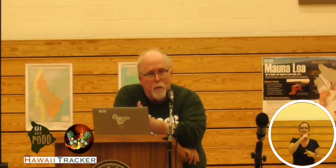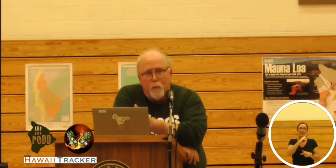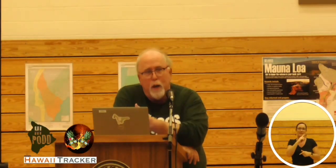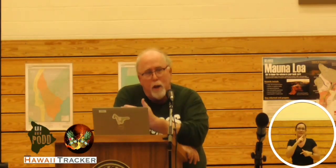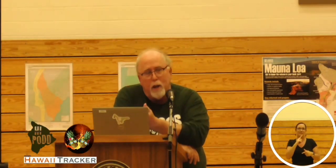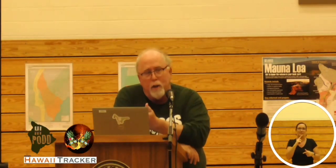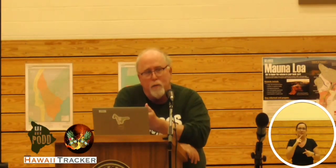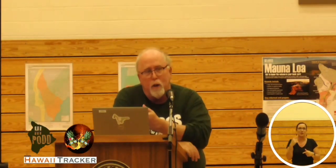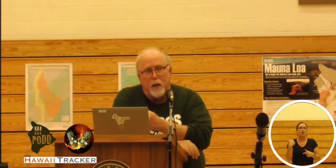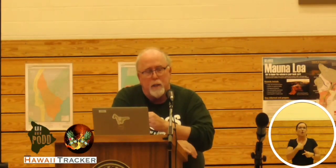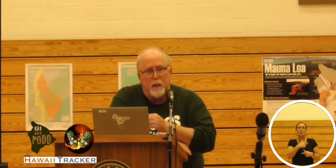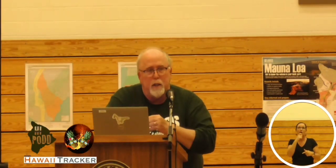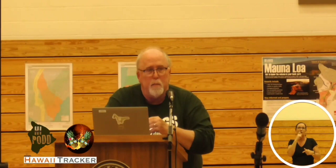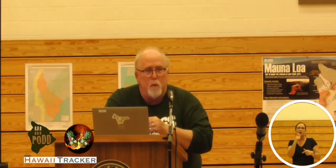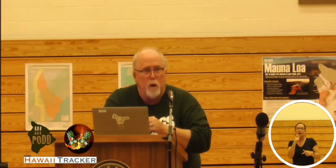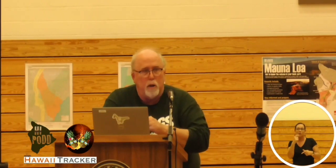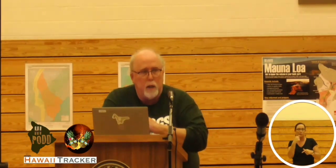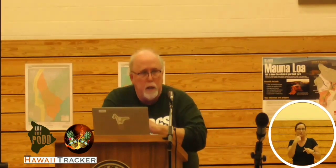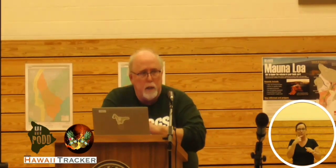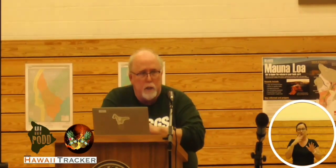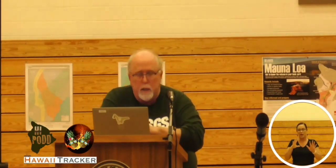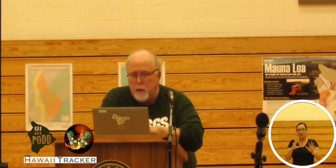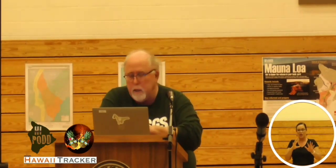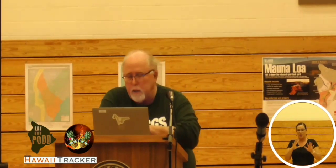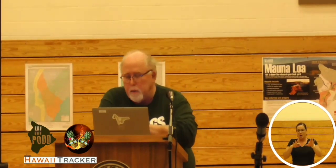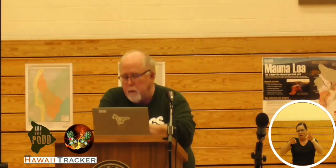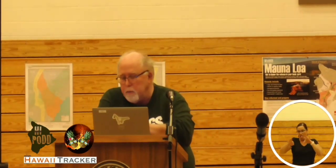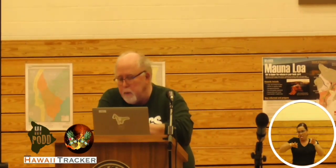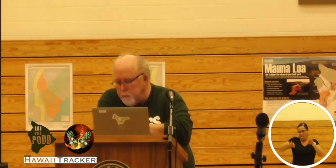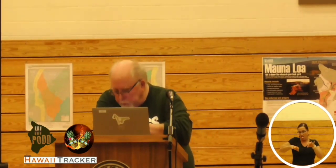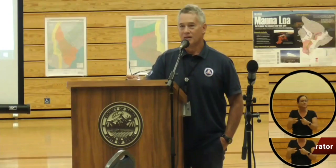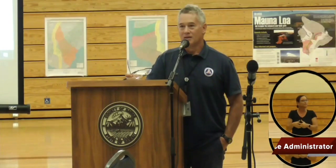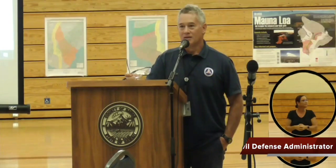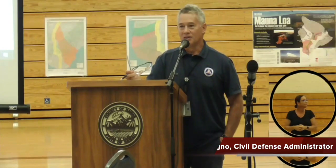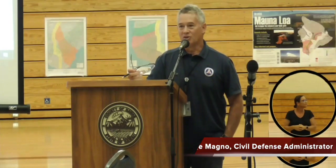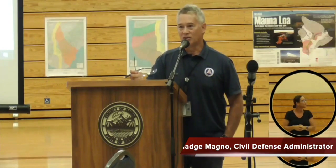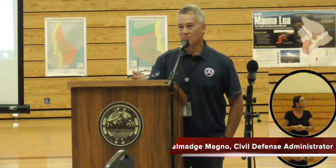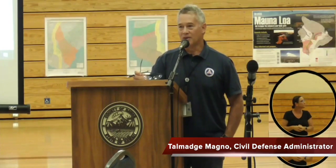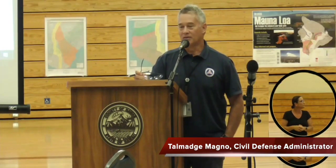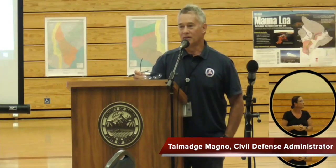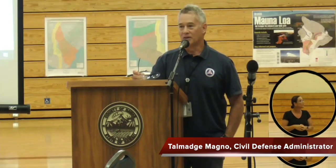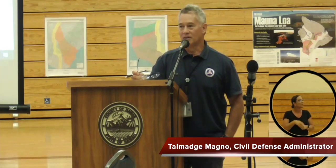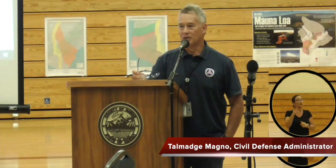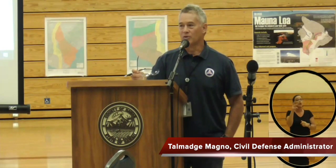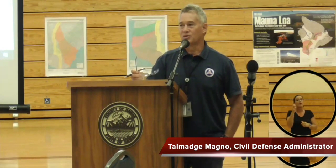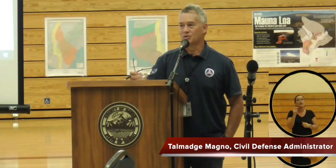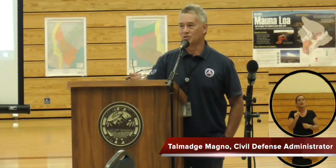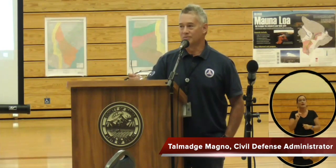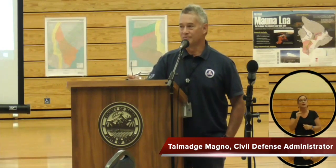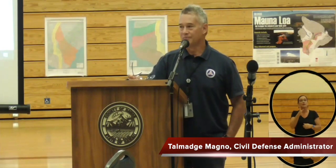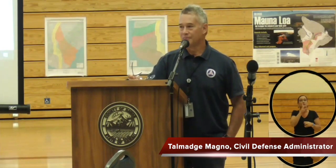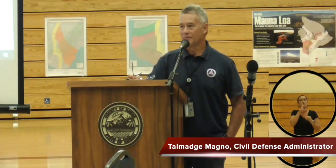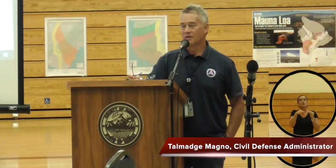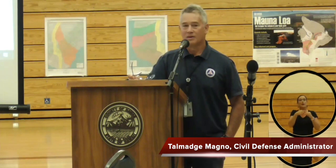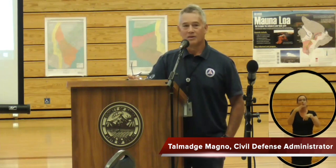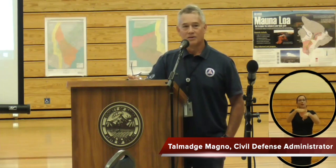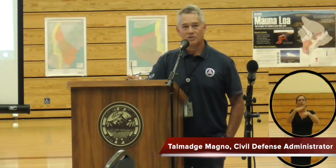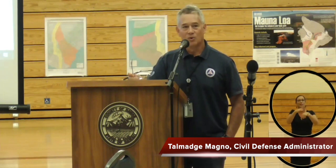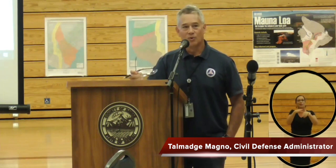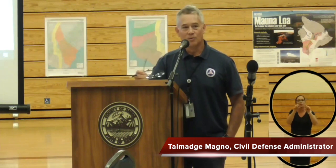you know, we're not going to forecast anything more initially than a summit eruption. Ken talked about the alert system.